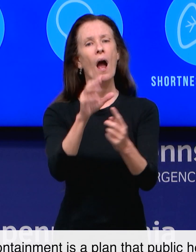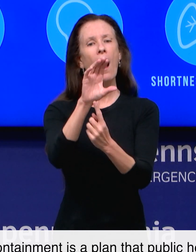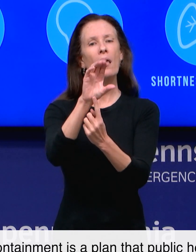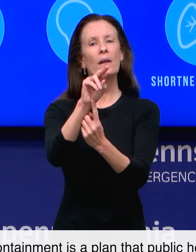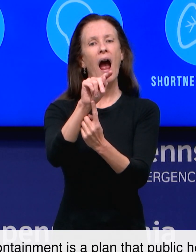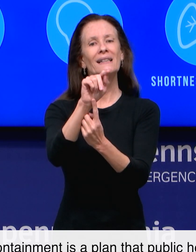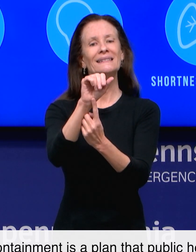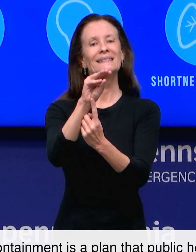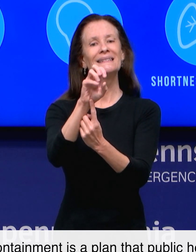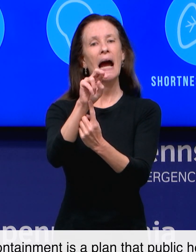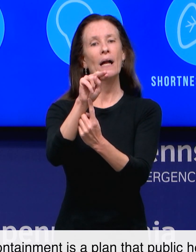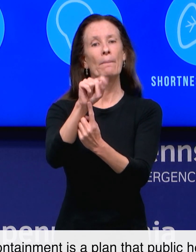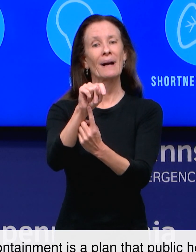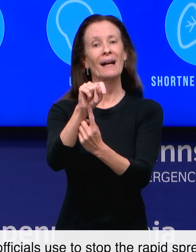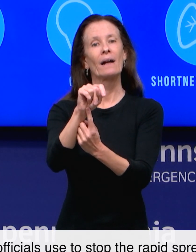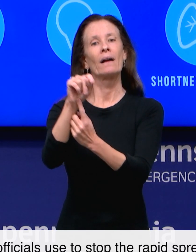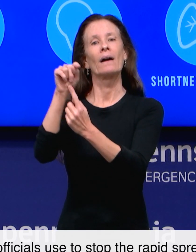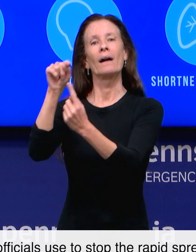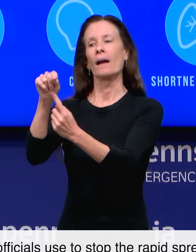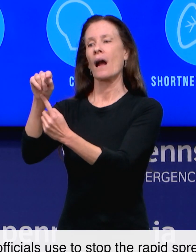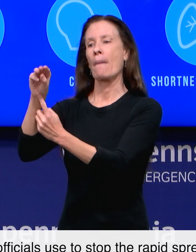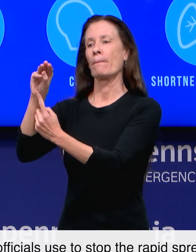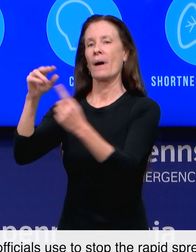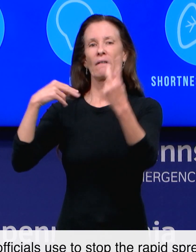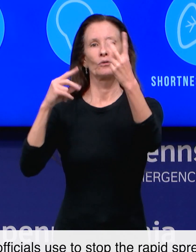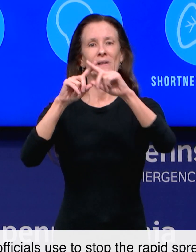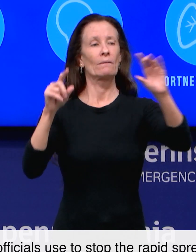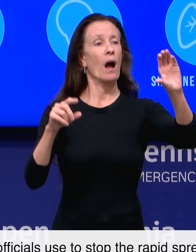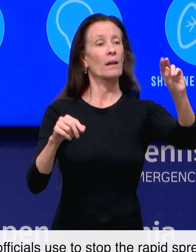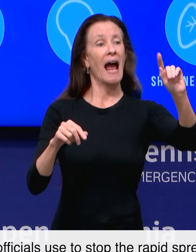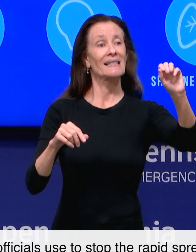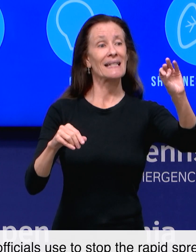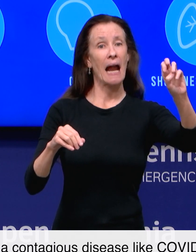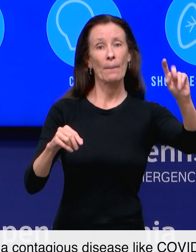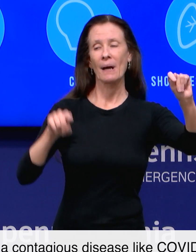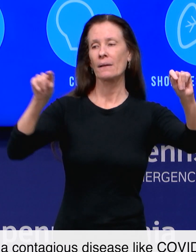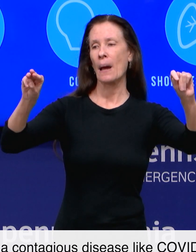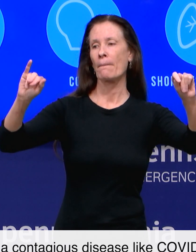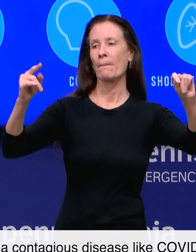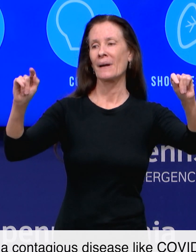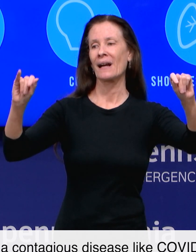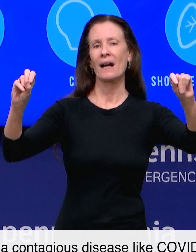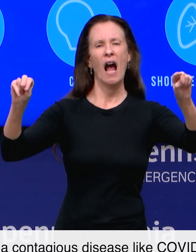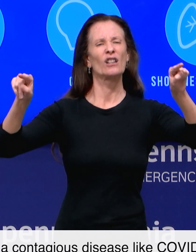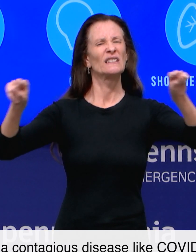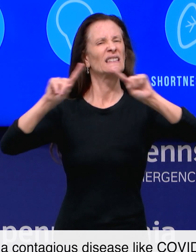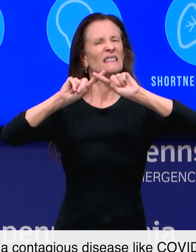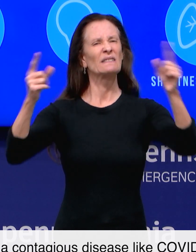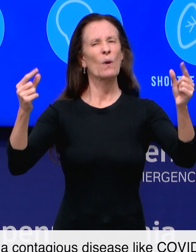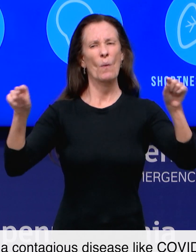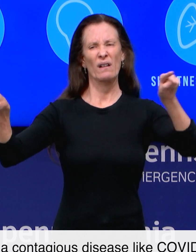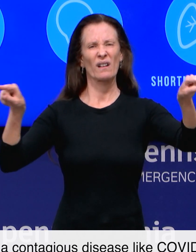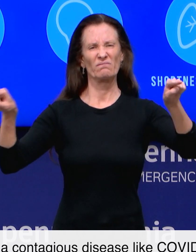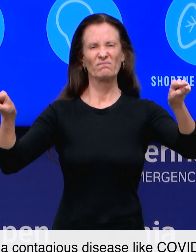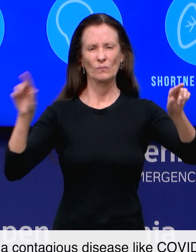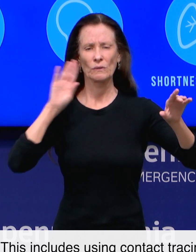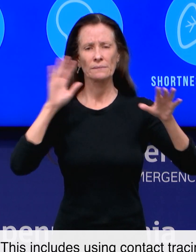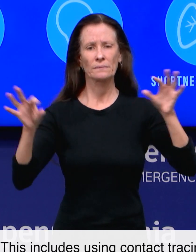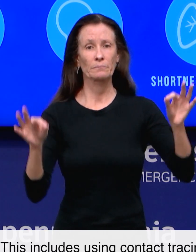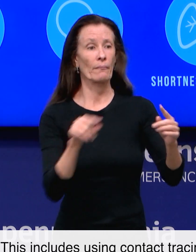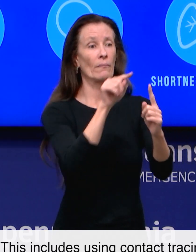Containment is a plan that public health officials use to stop the rapid spread of a contagious disease like COVID-19.